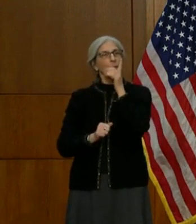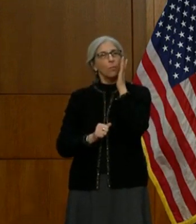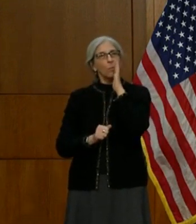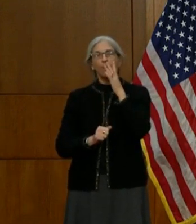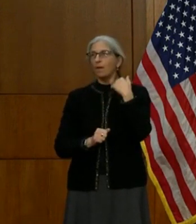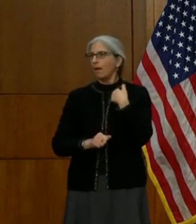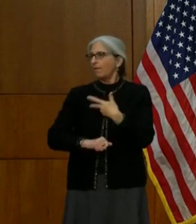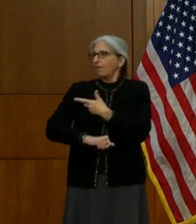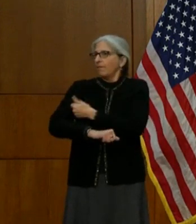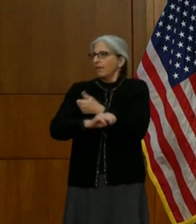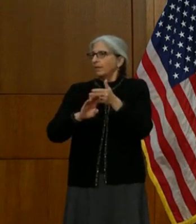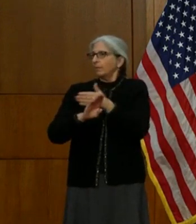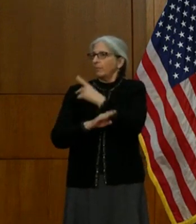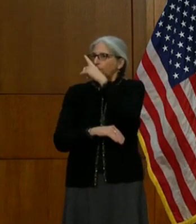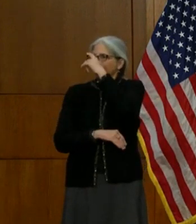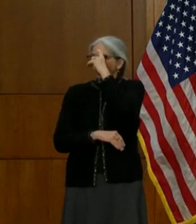please.